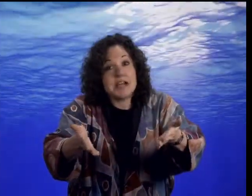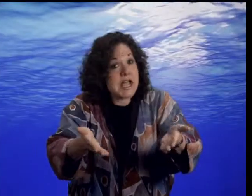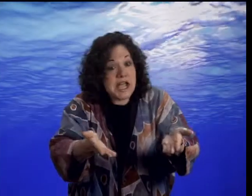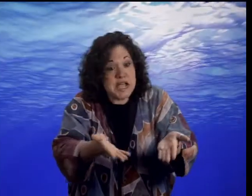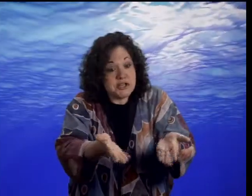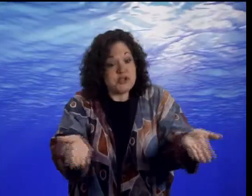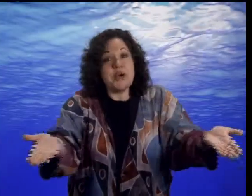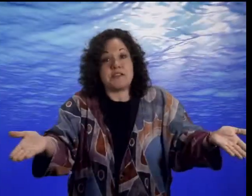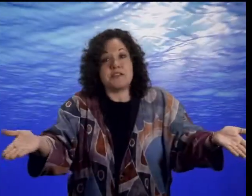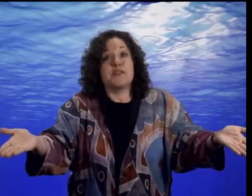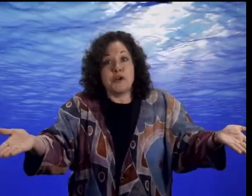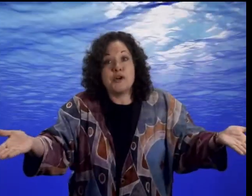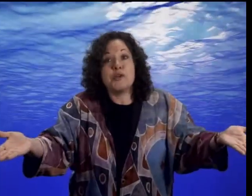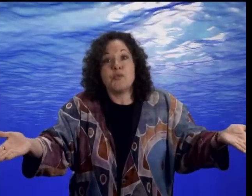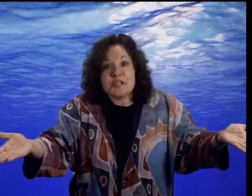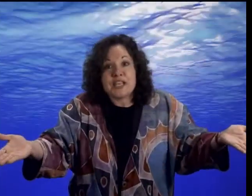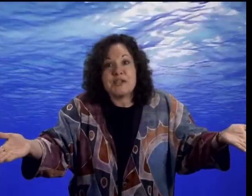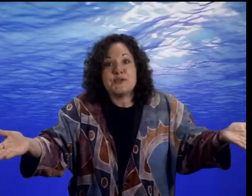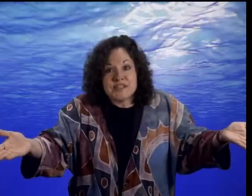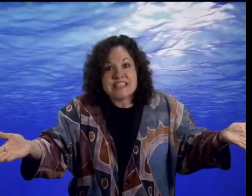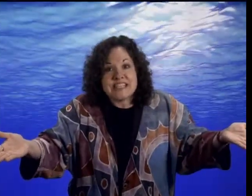and you trust that the current will take you to the sea.